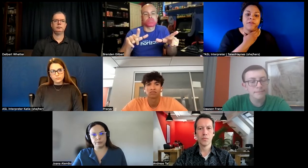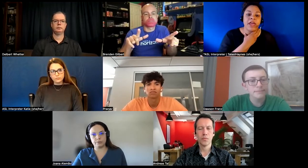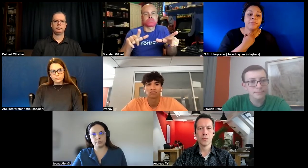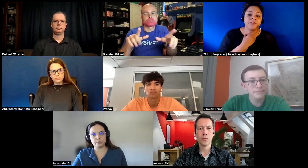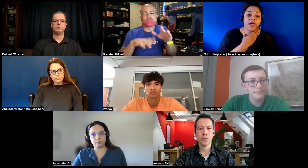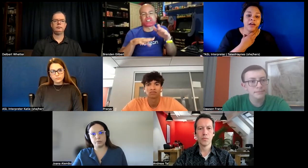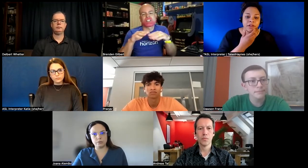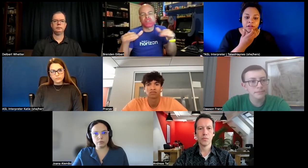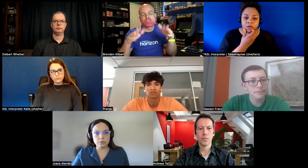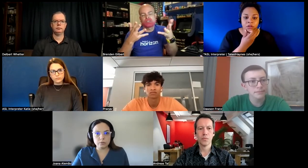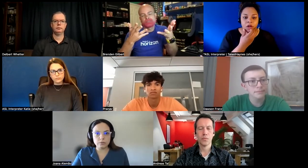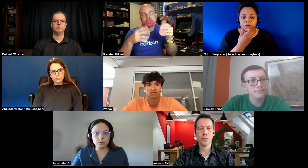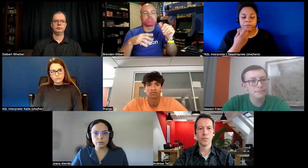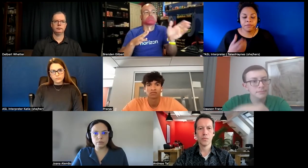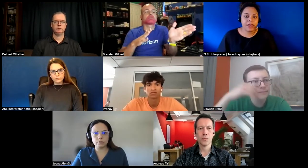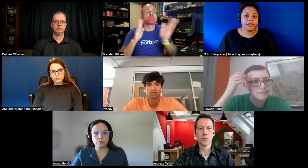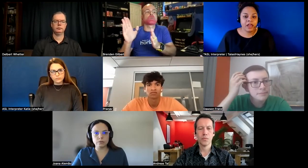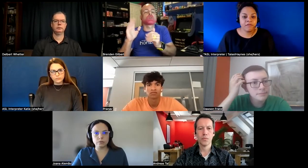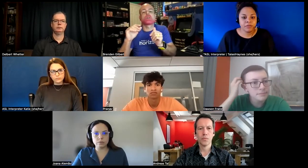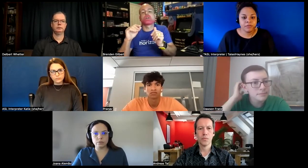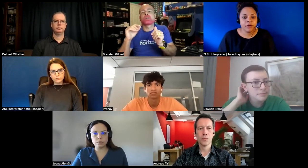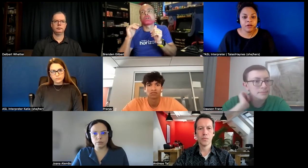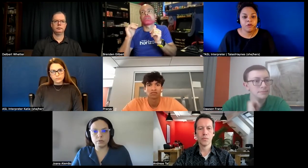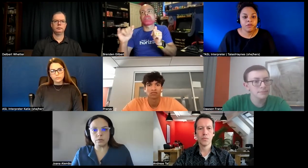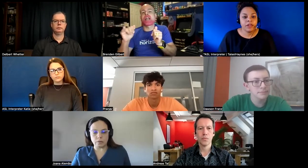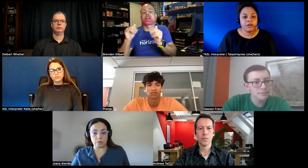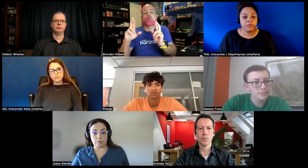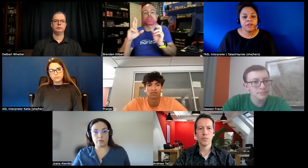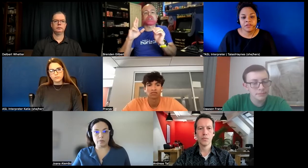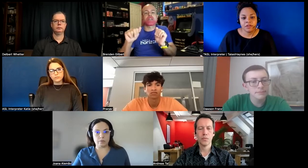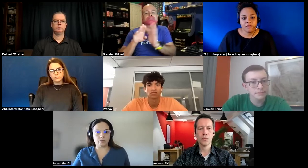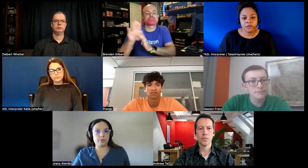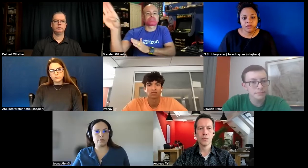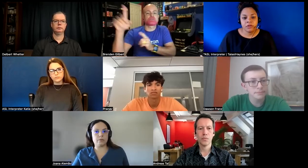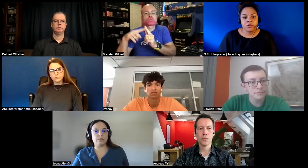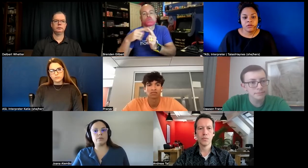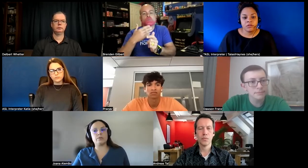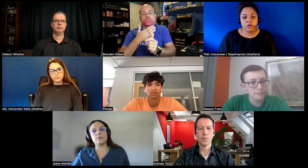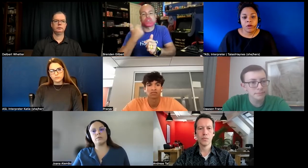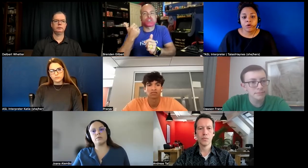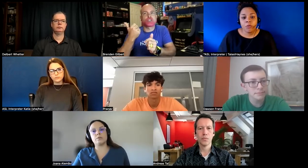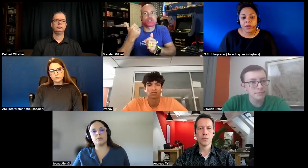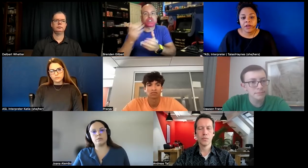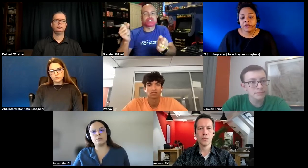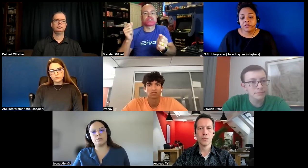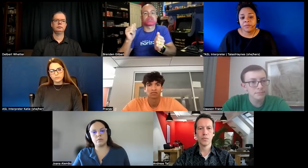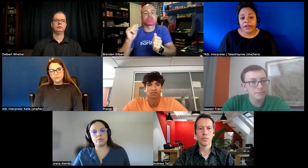if an app doesn't have it it'll automatically have them um overlaid on a basic level so we're hoping that it can expand